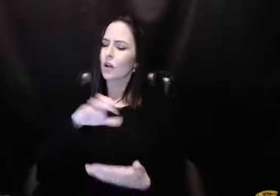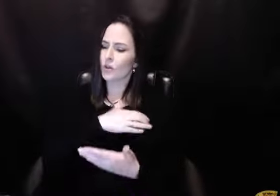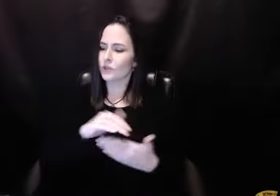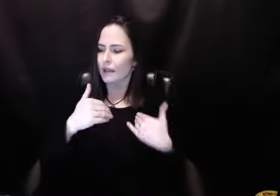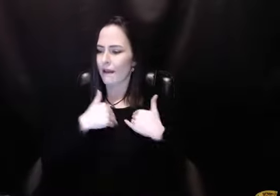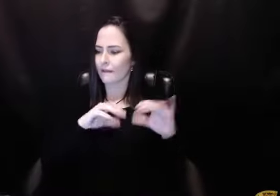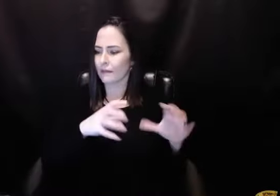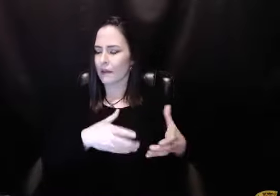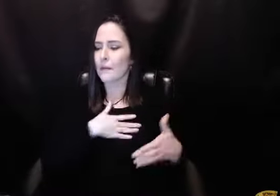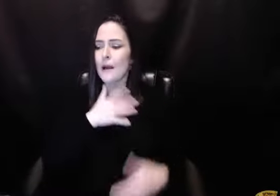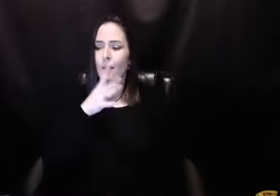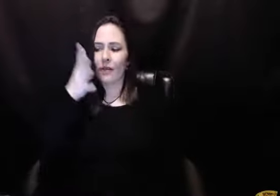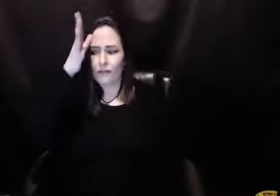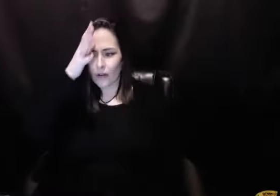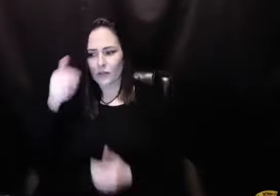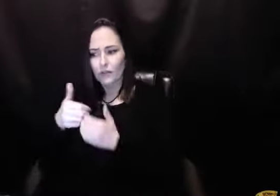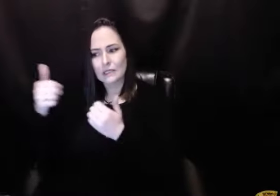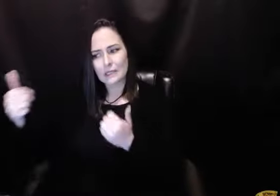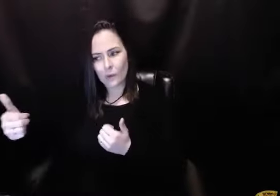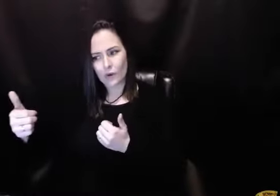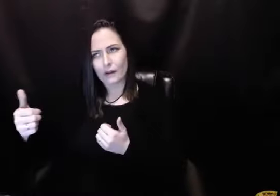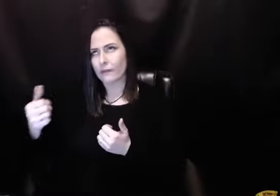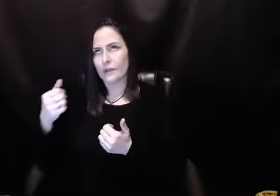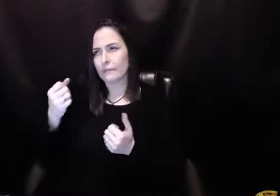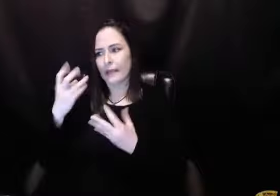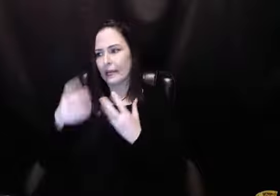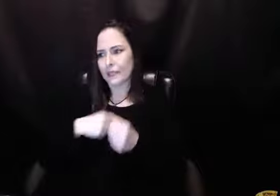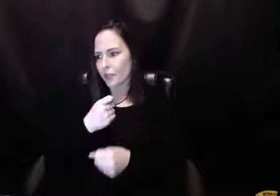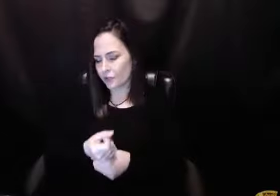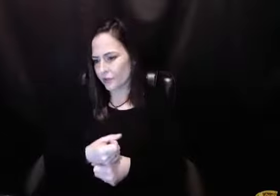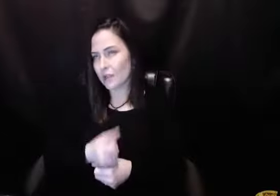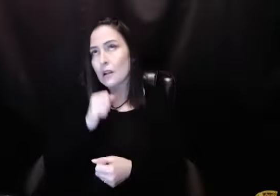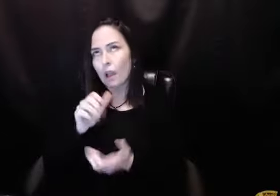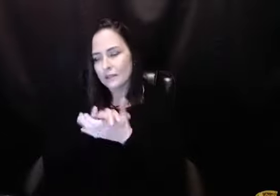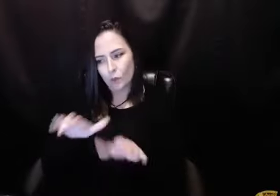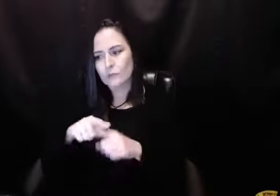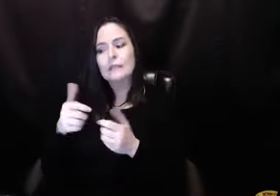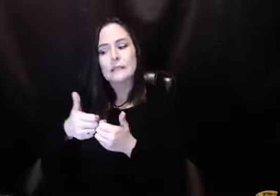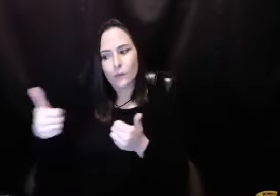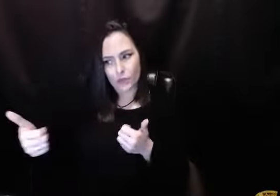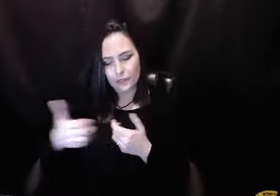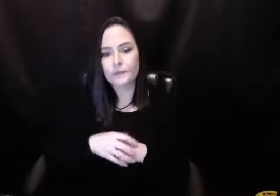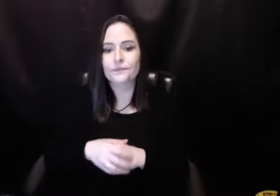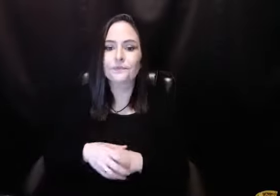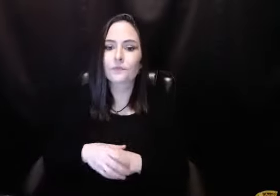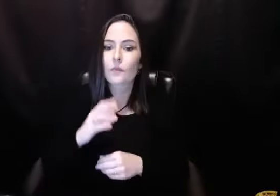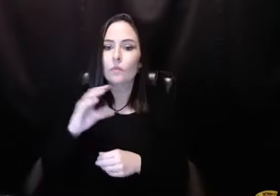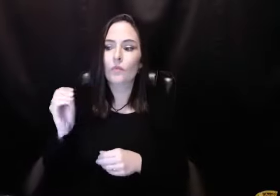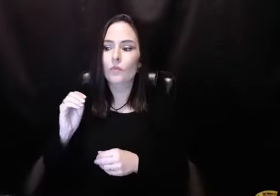And he had this band and they had concerts. And he said, my mother and father are separated for umpteen years,